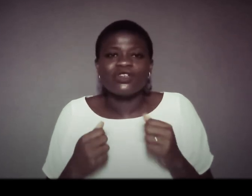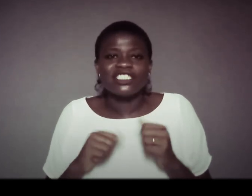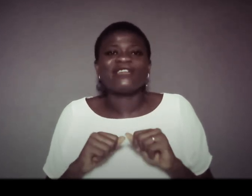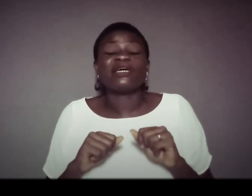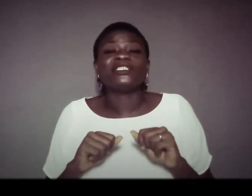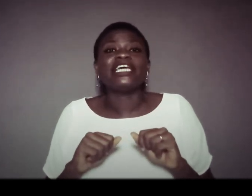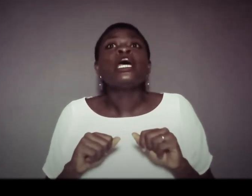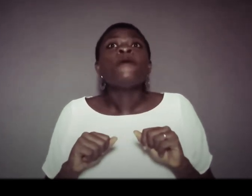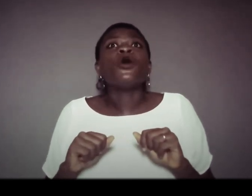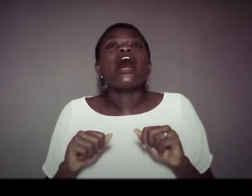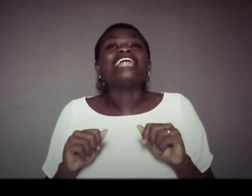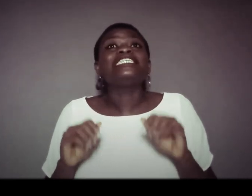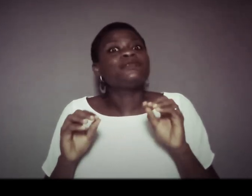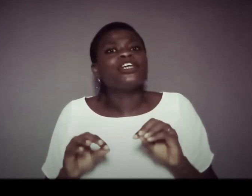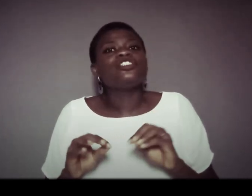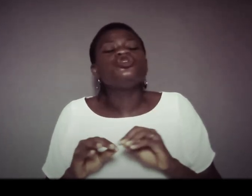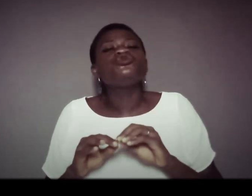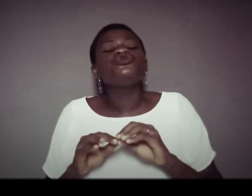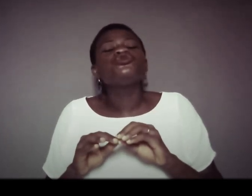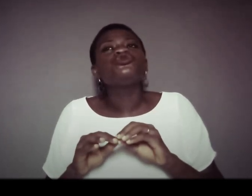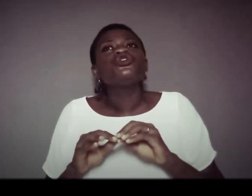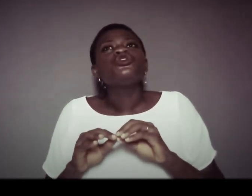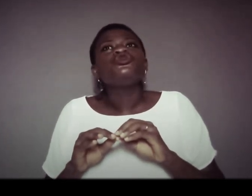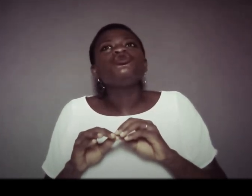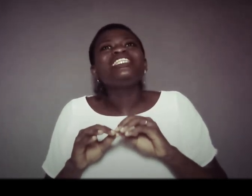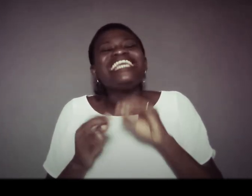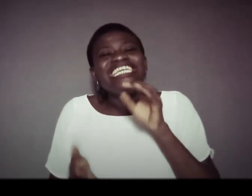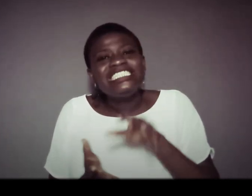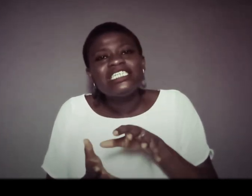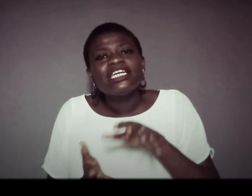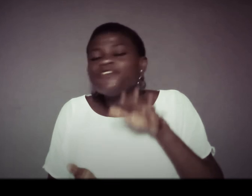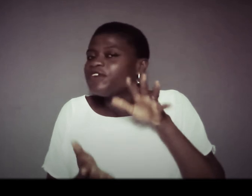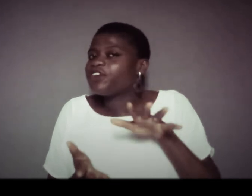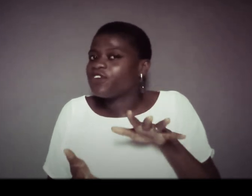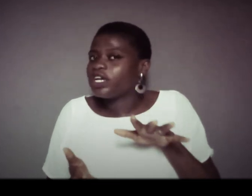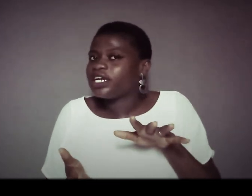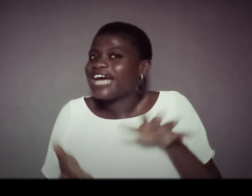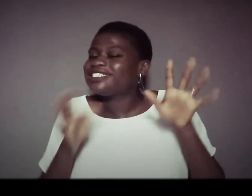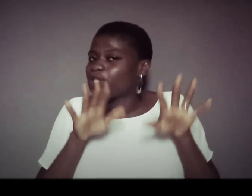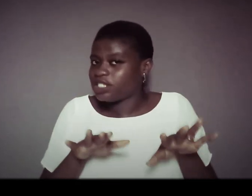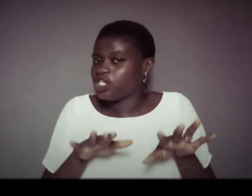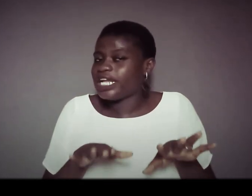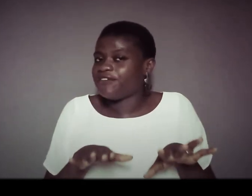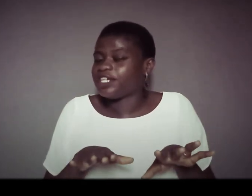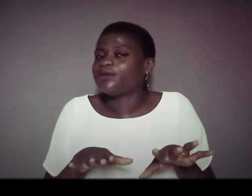understand what i'm saying but at this point you you you need the favor of god at this point in your life right now